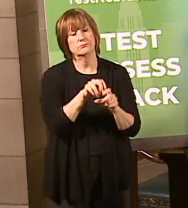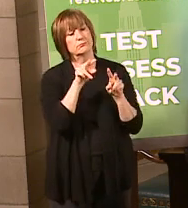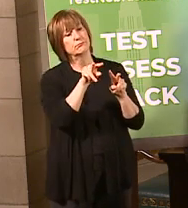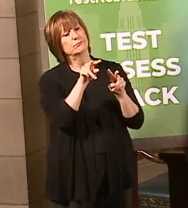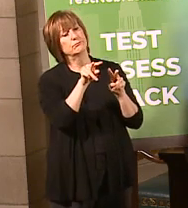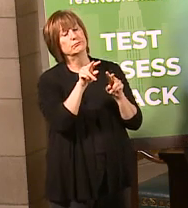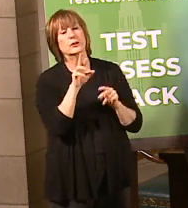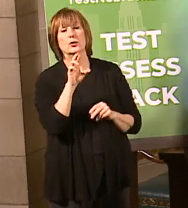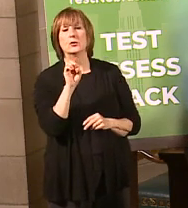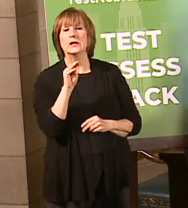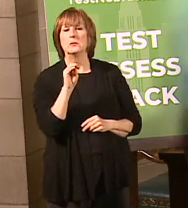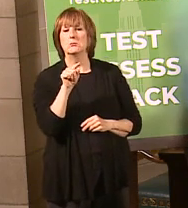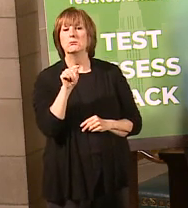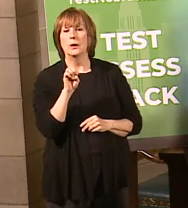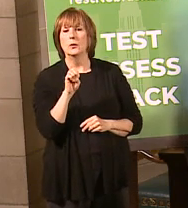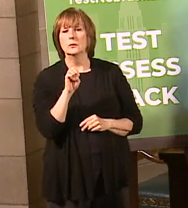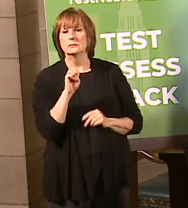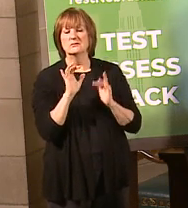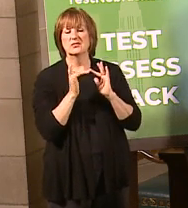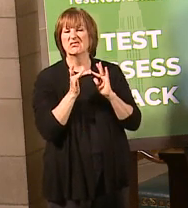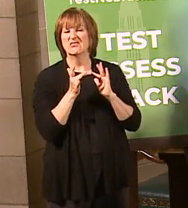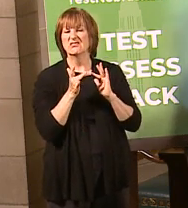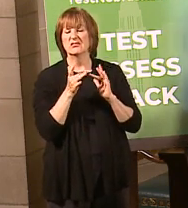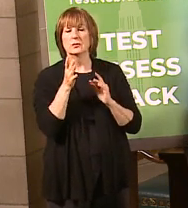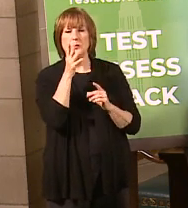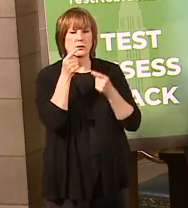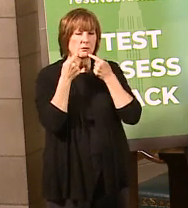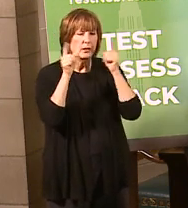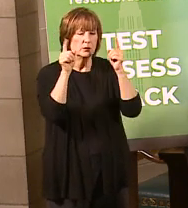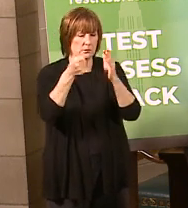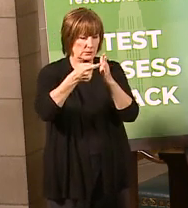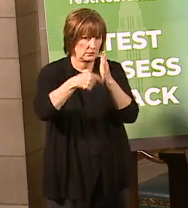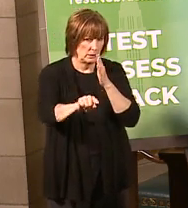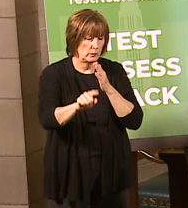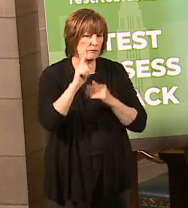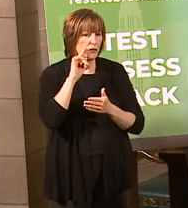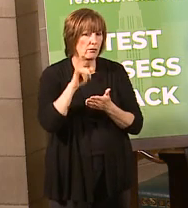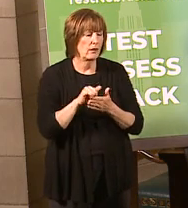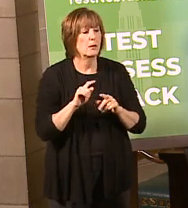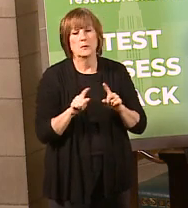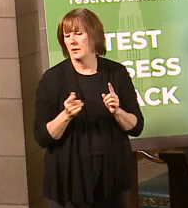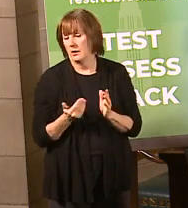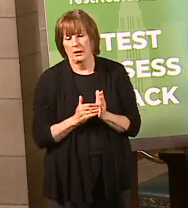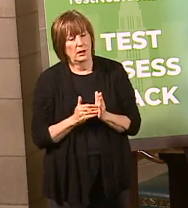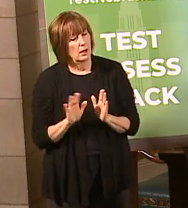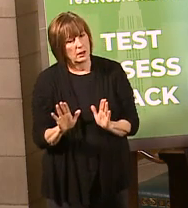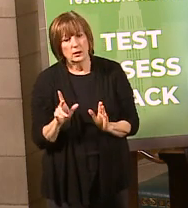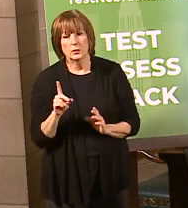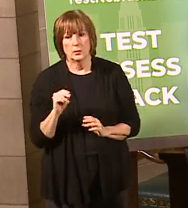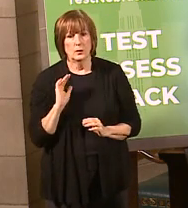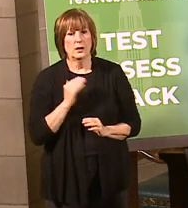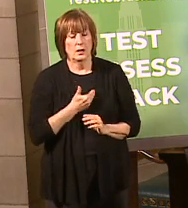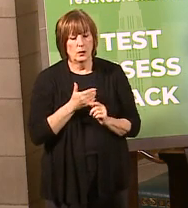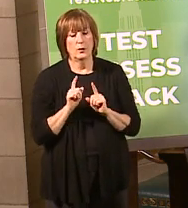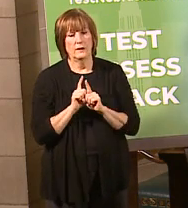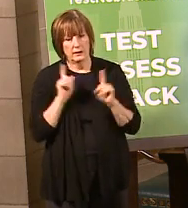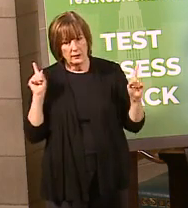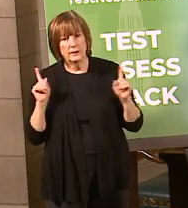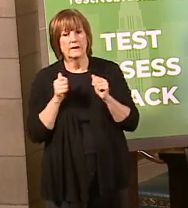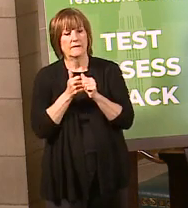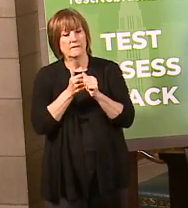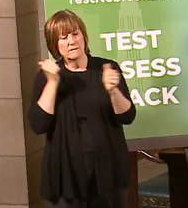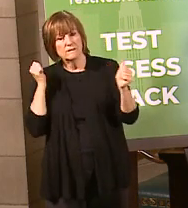So I'd say stay tuned. We will make an announcement on that next week with regard to that. But, again, do our virtual Memorial Day